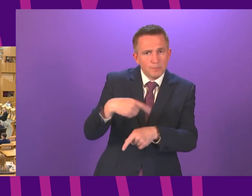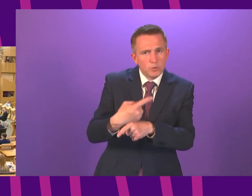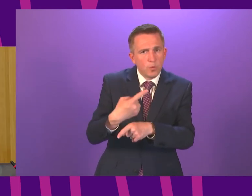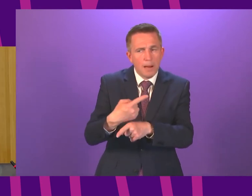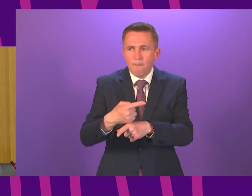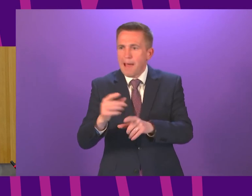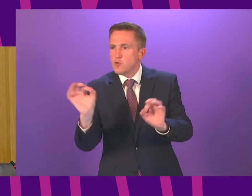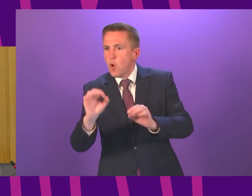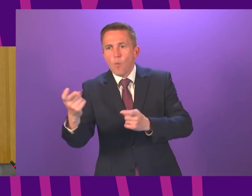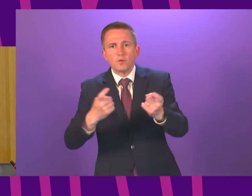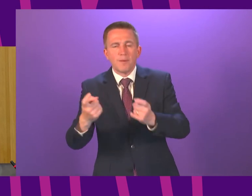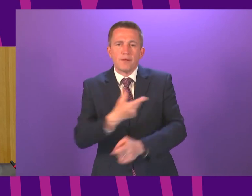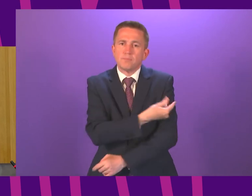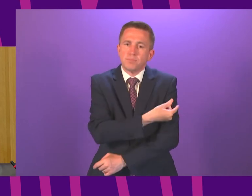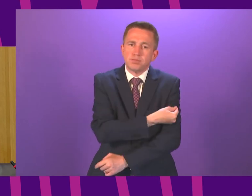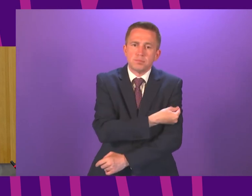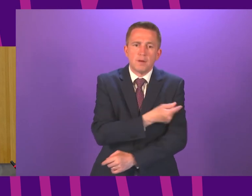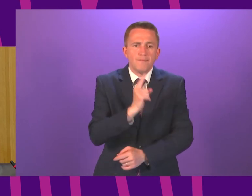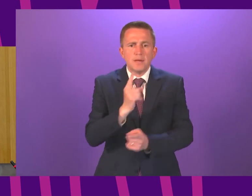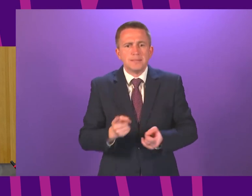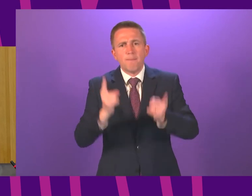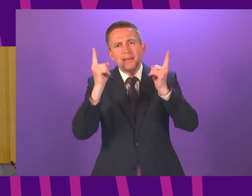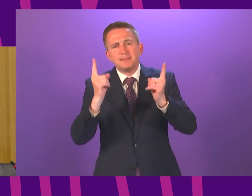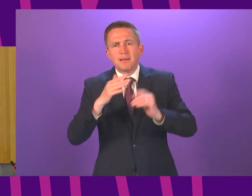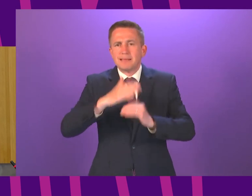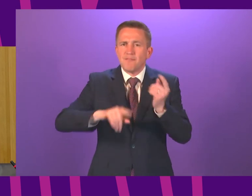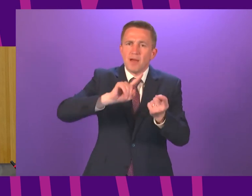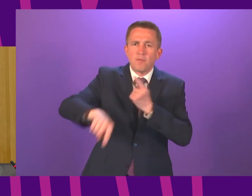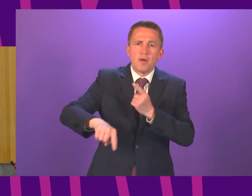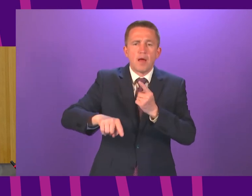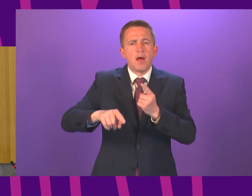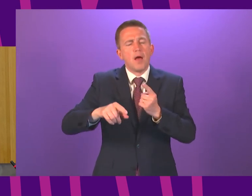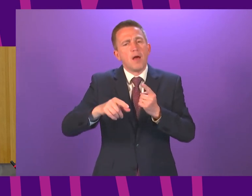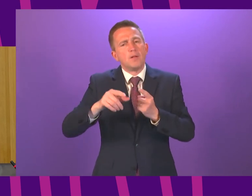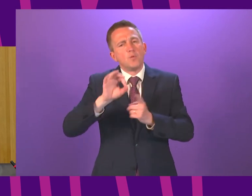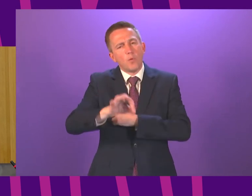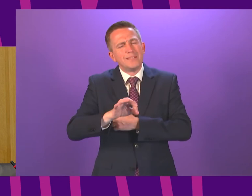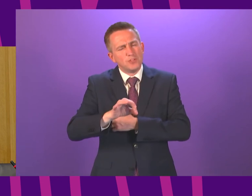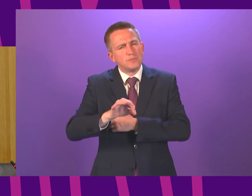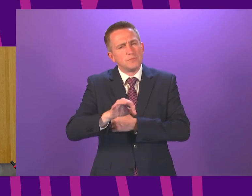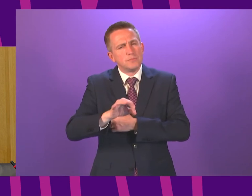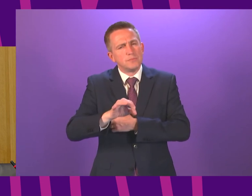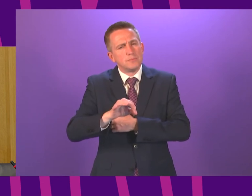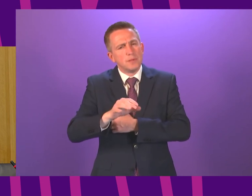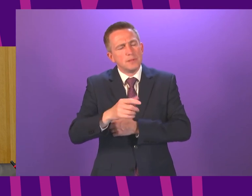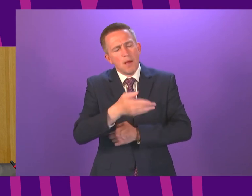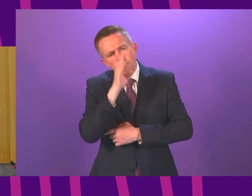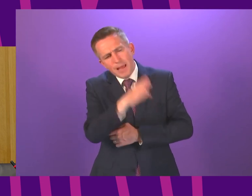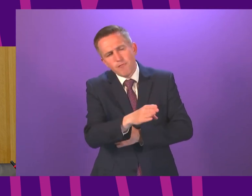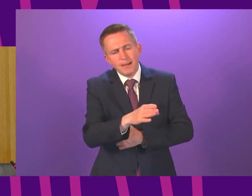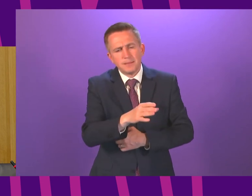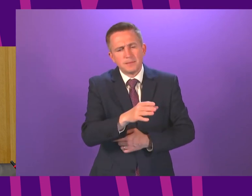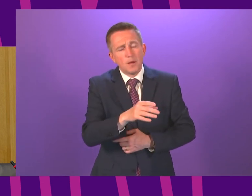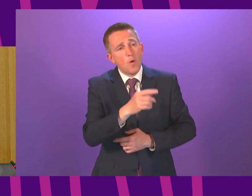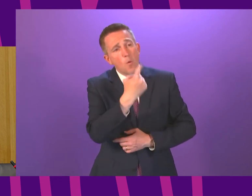shows and I noticed that the first minister did not respond to Anna Sawa's specific question so can I ask the first minister will she